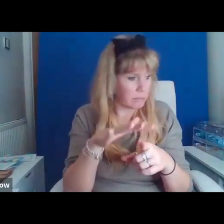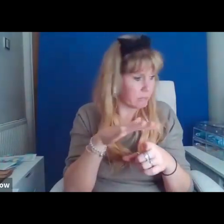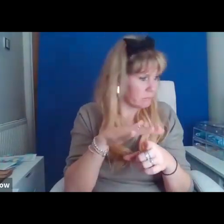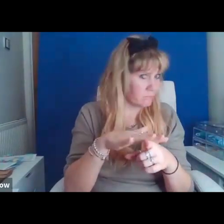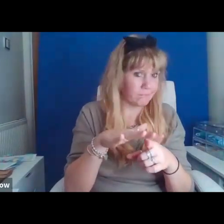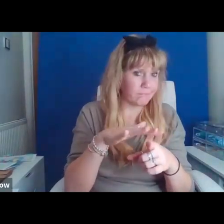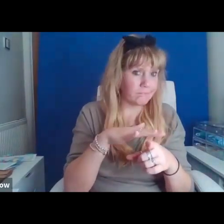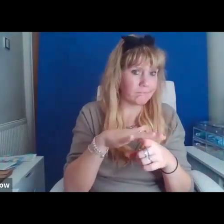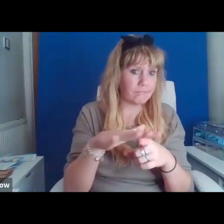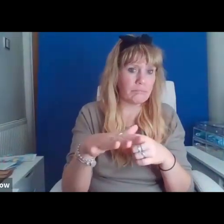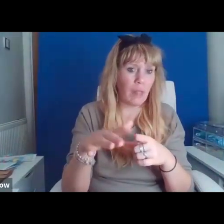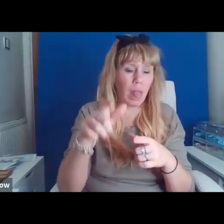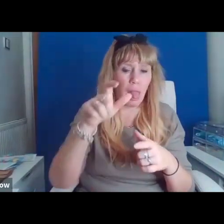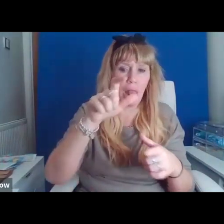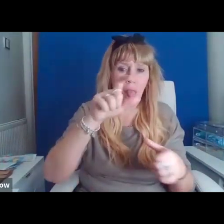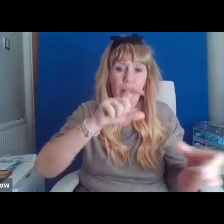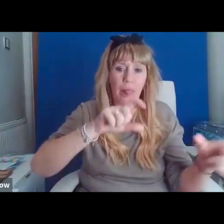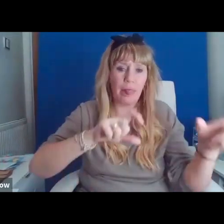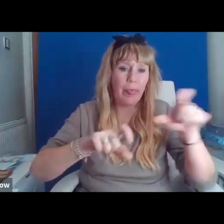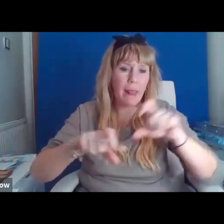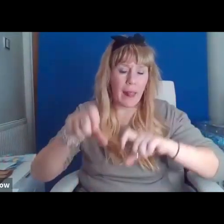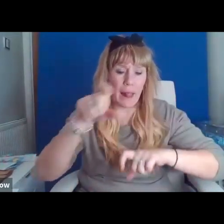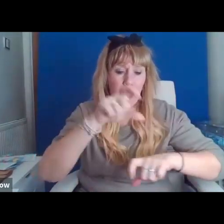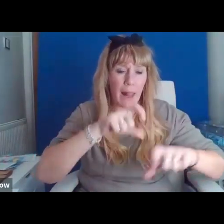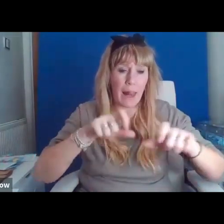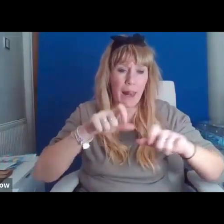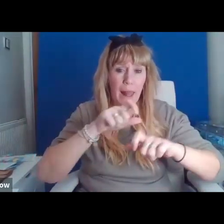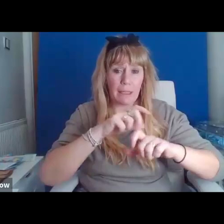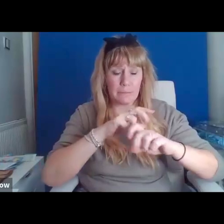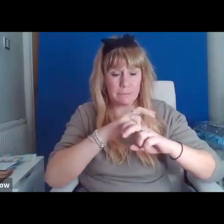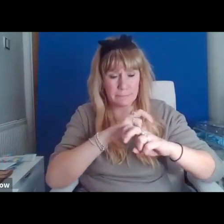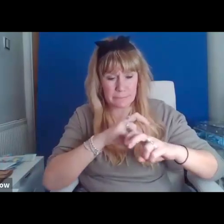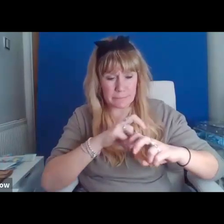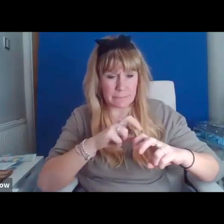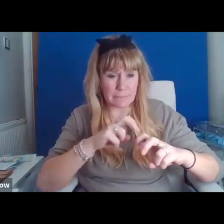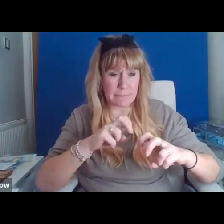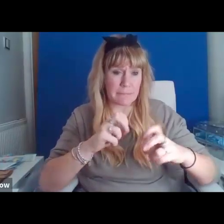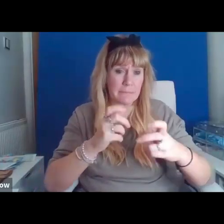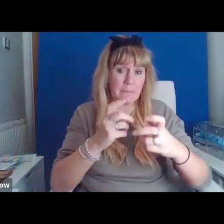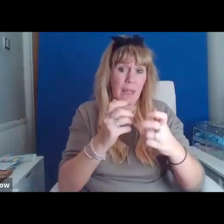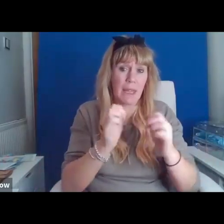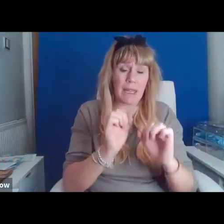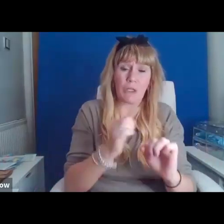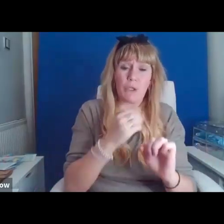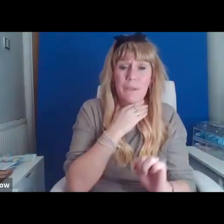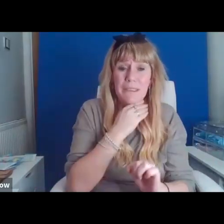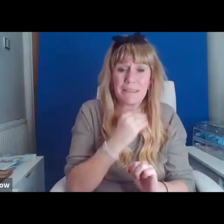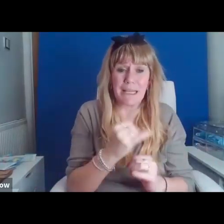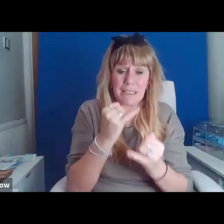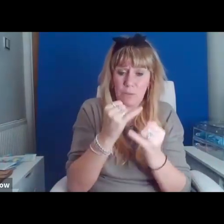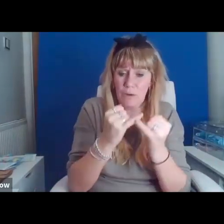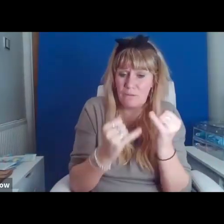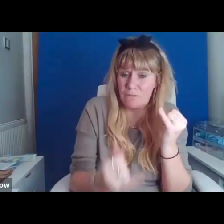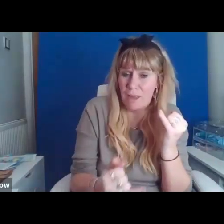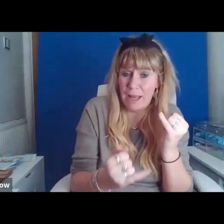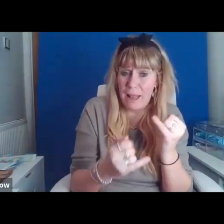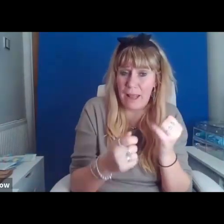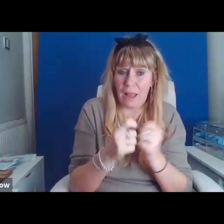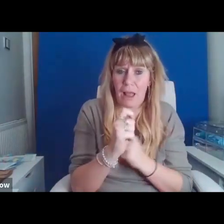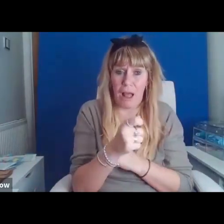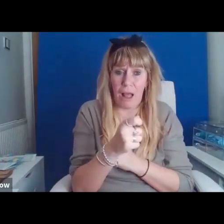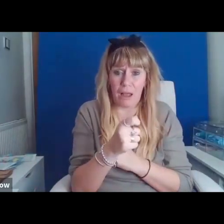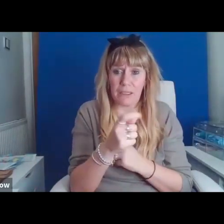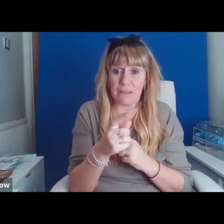The lab technician pumped it as fuel into his desperate failing car. The phlebotomist used it to